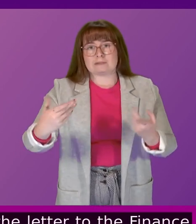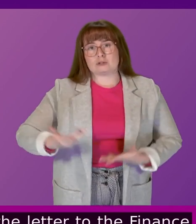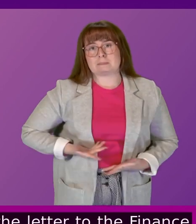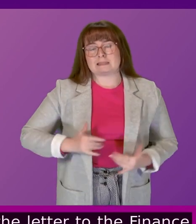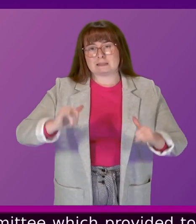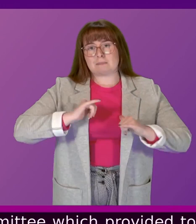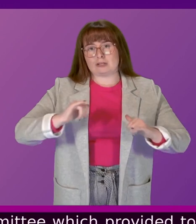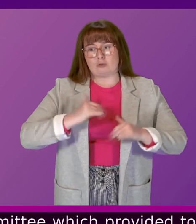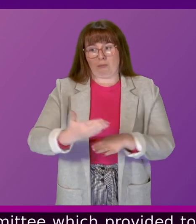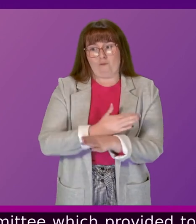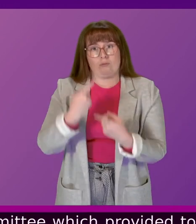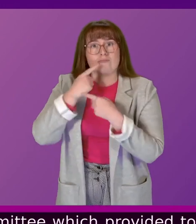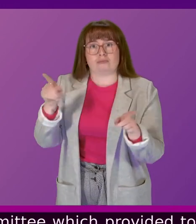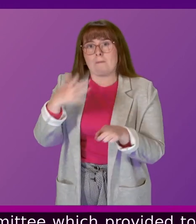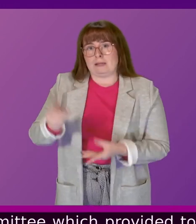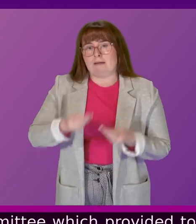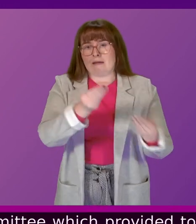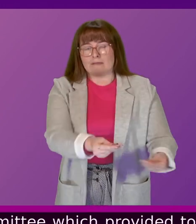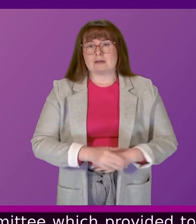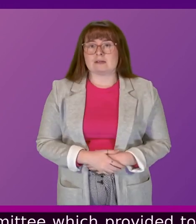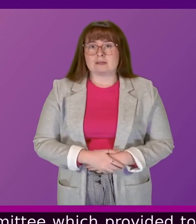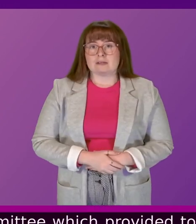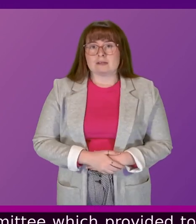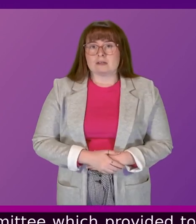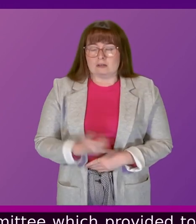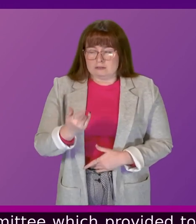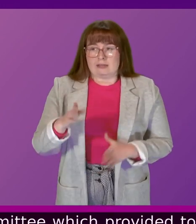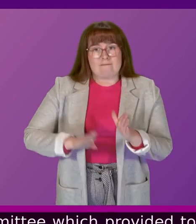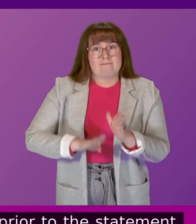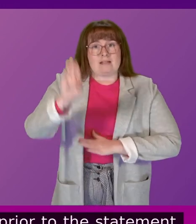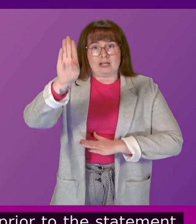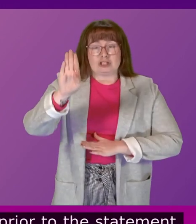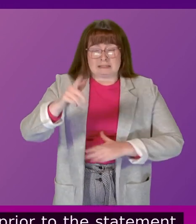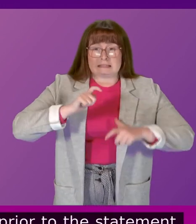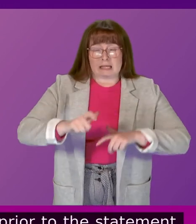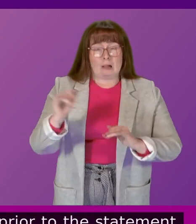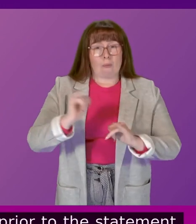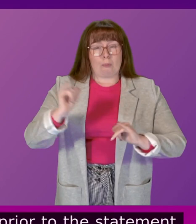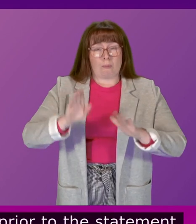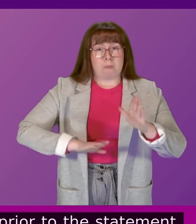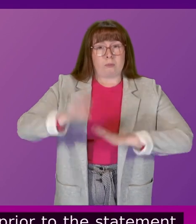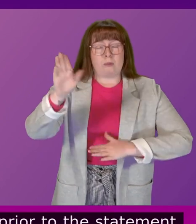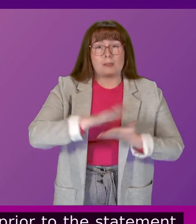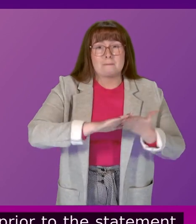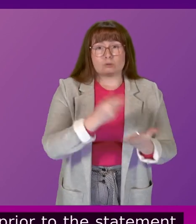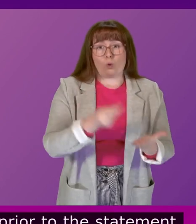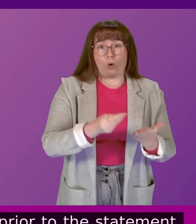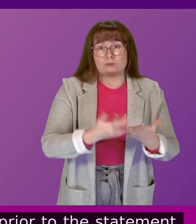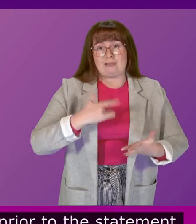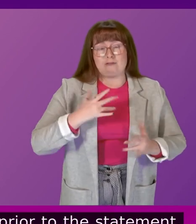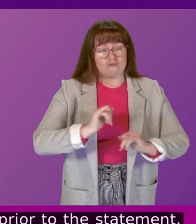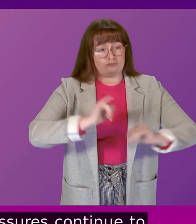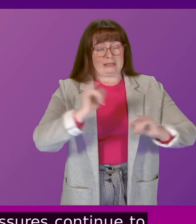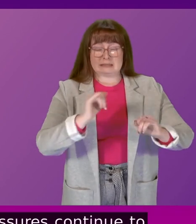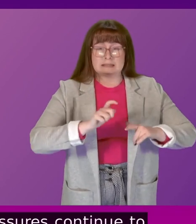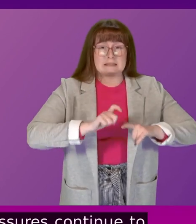to this statement. Furthermore, as inflationary pressures continue to exacerbate the cost of living crisis and pressures